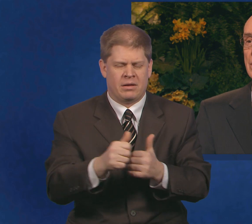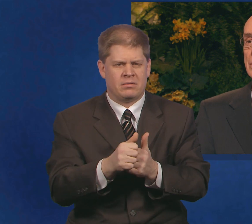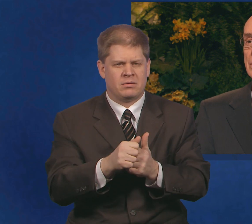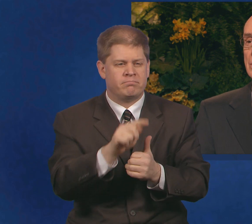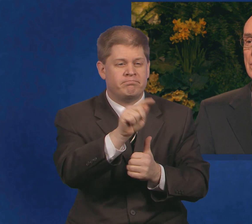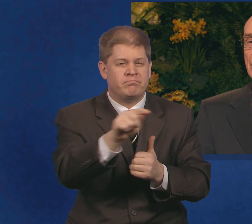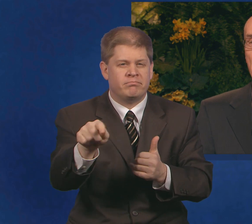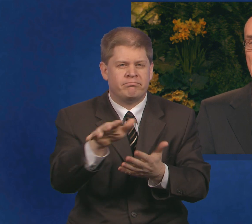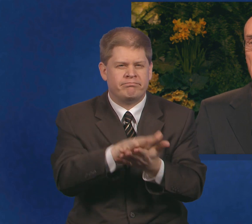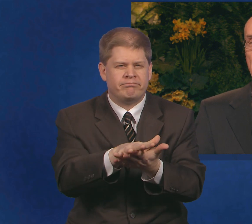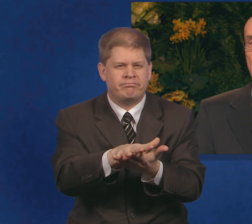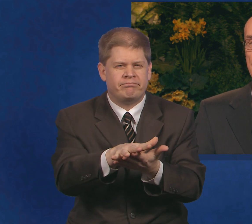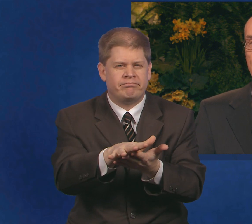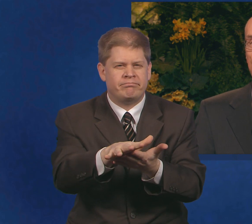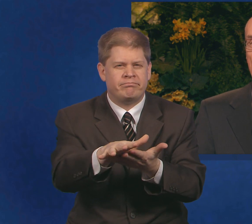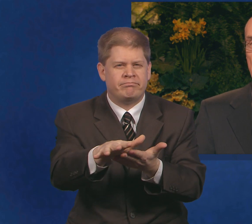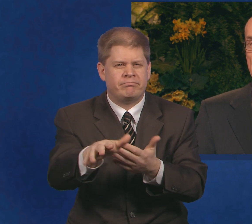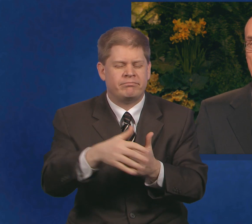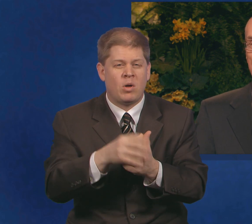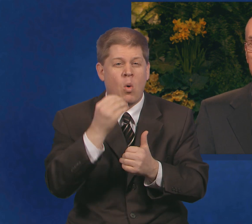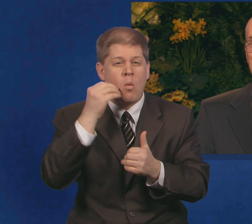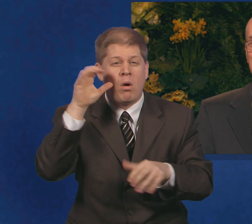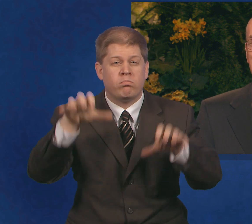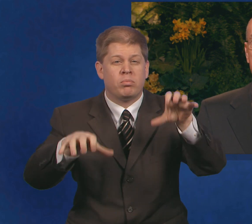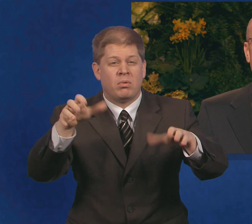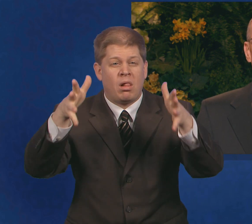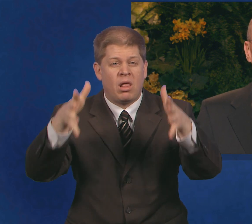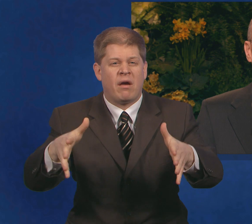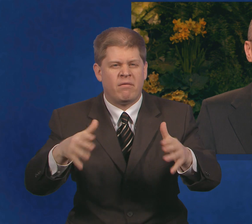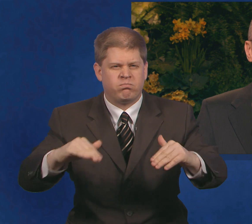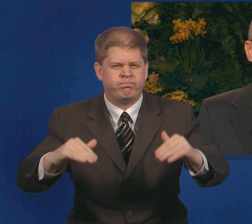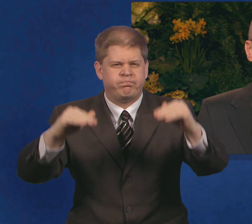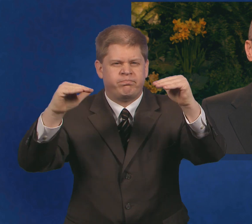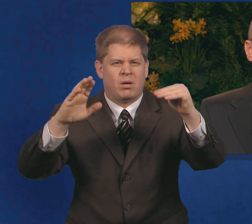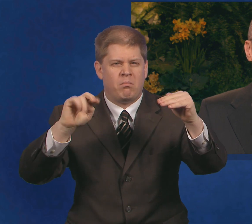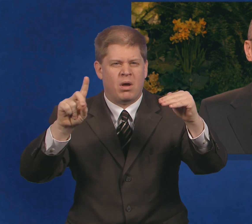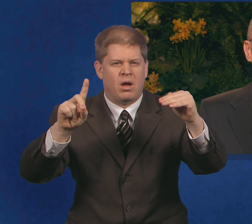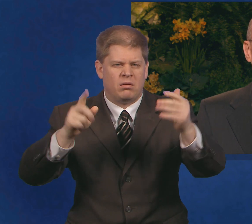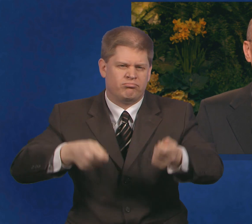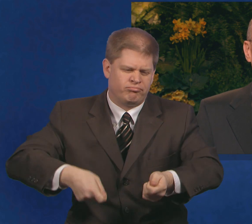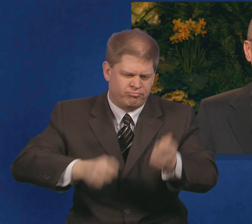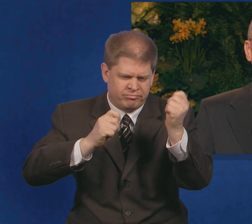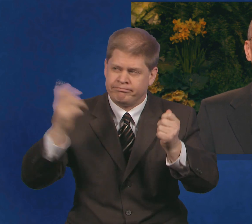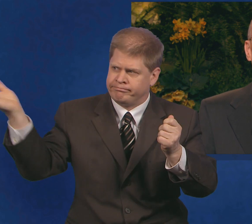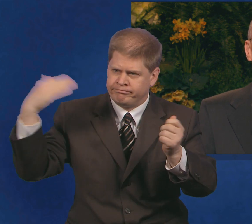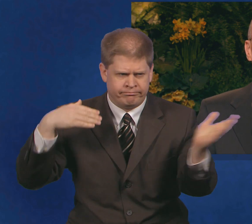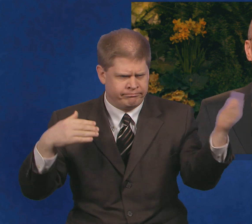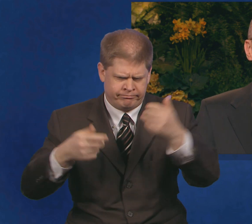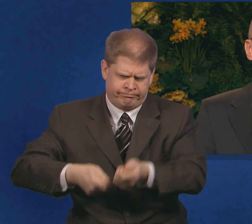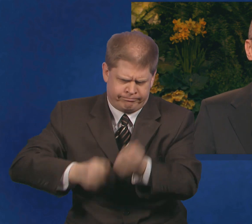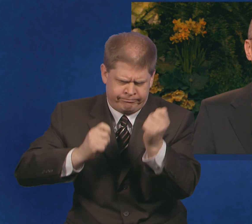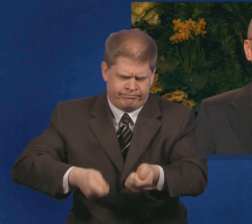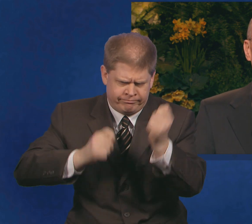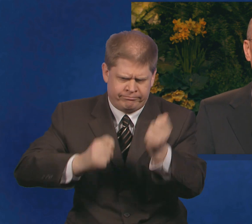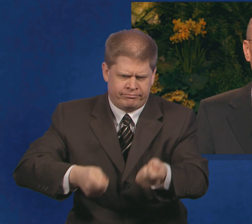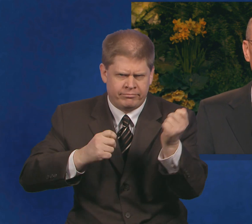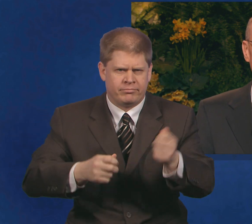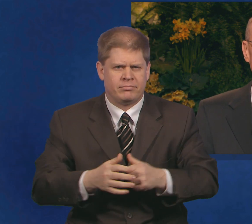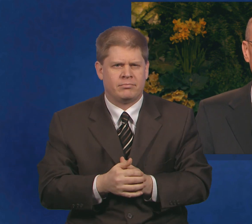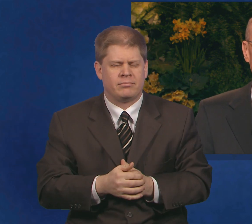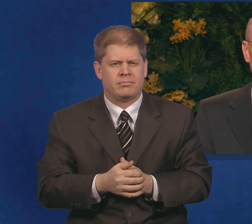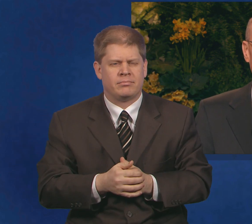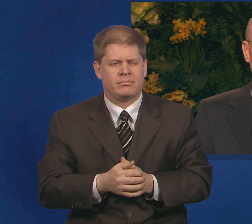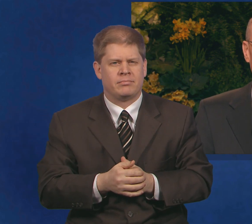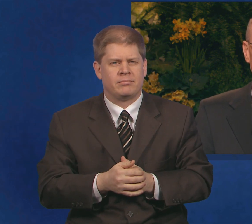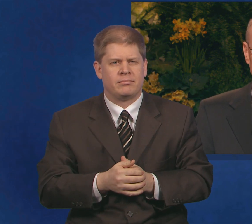away, and hundreds of dwellings could only be made habitable through effort and means far beyond the owners.